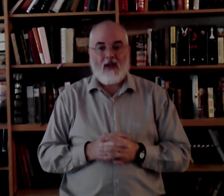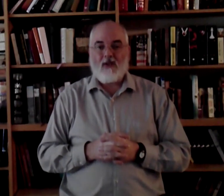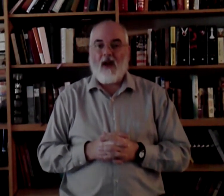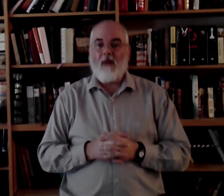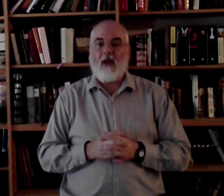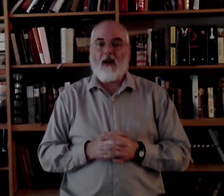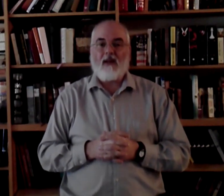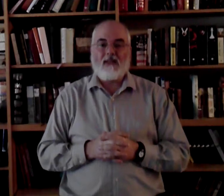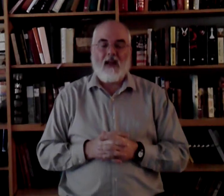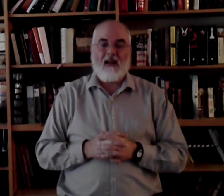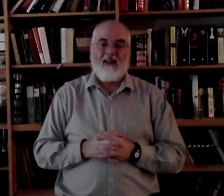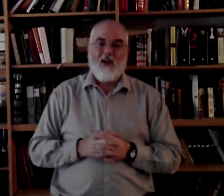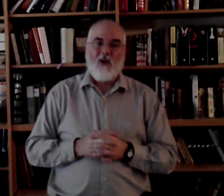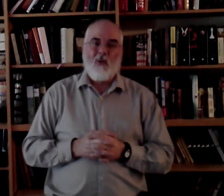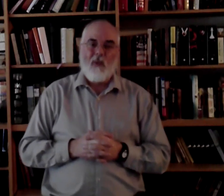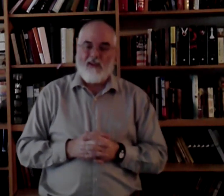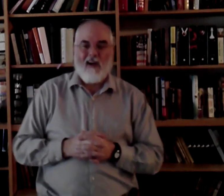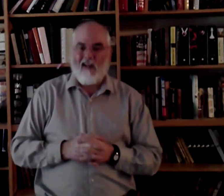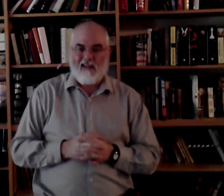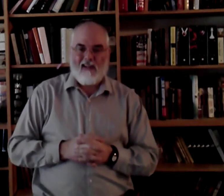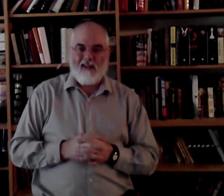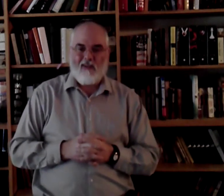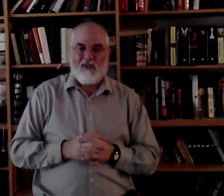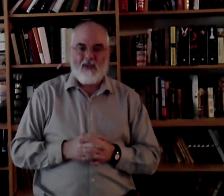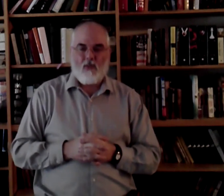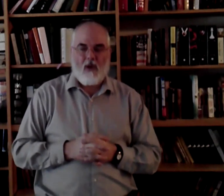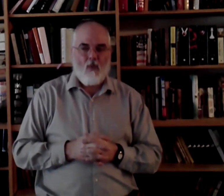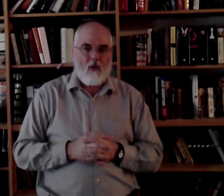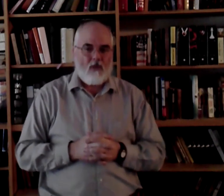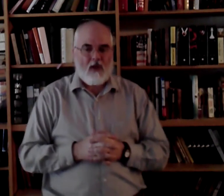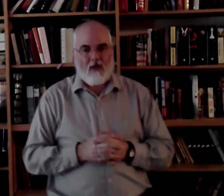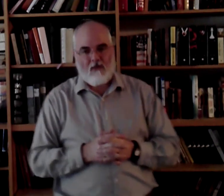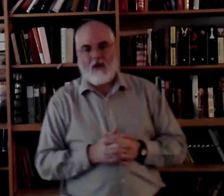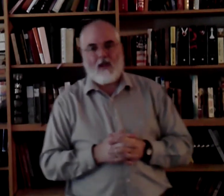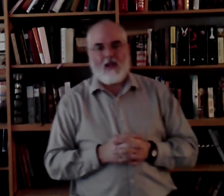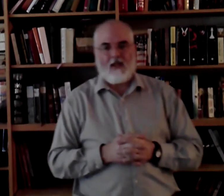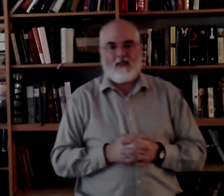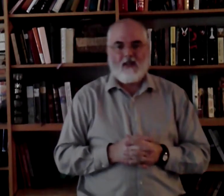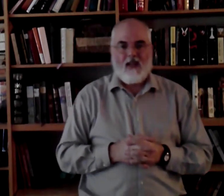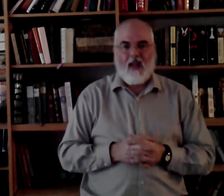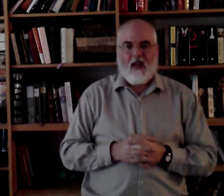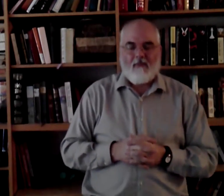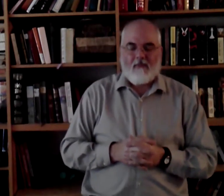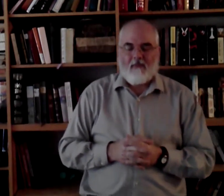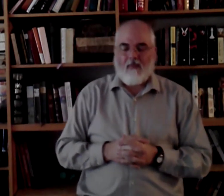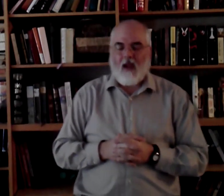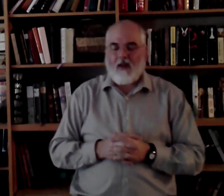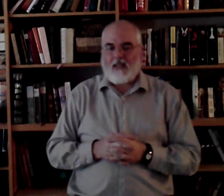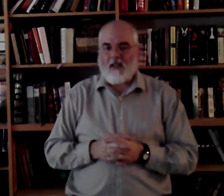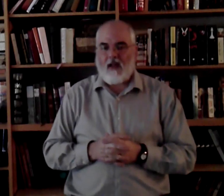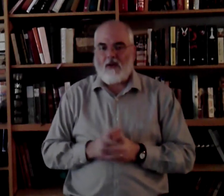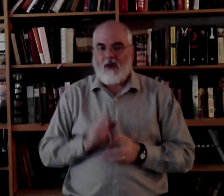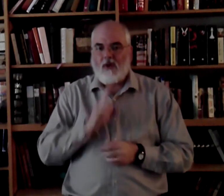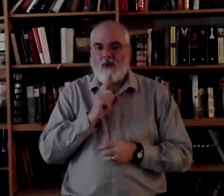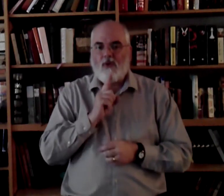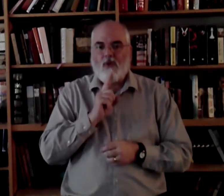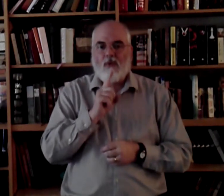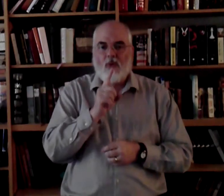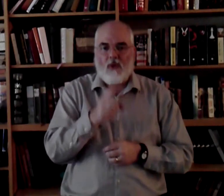So I'm not going to sign will not, which is what won't really is. I'm going to sign truly,